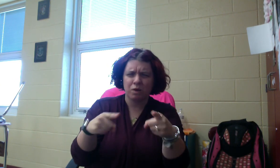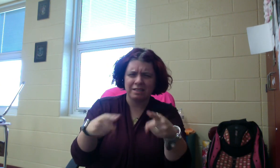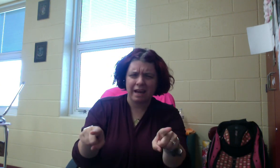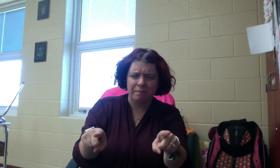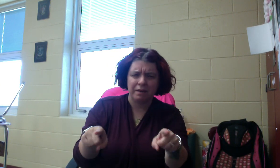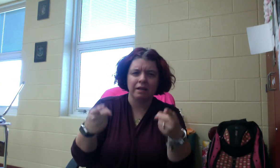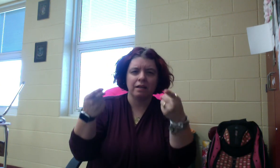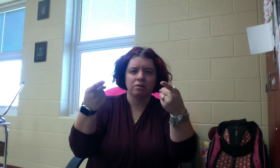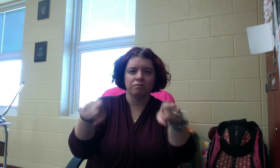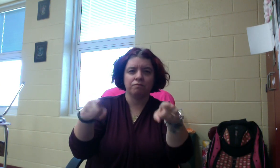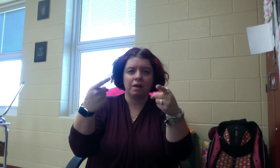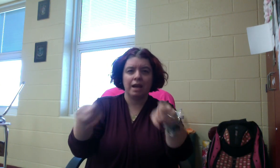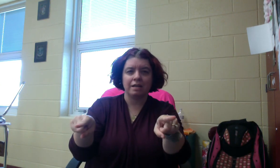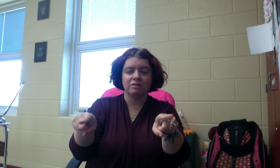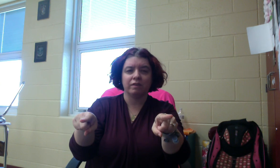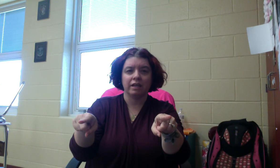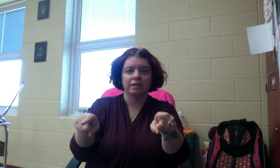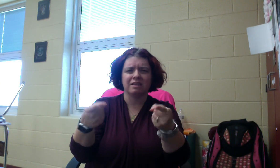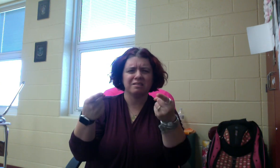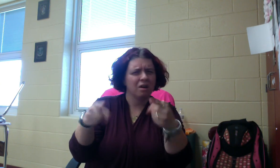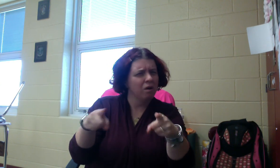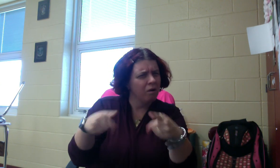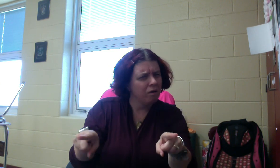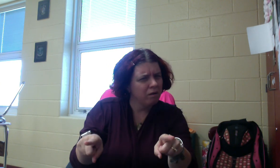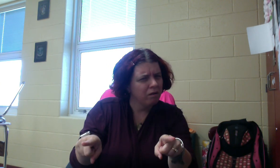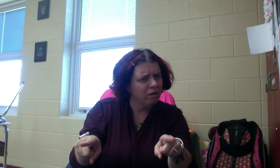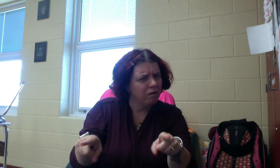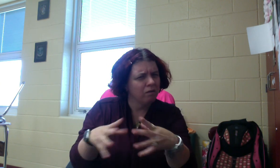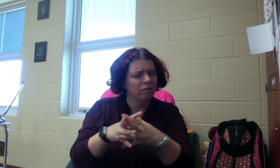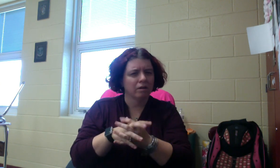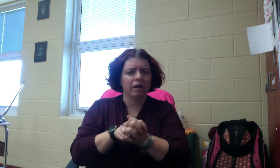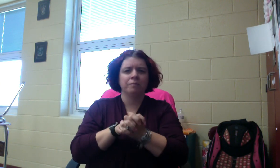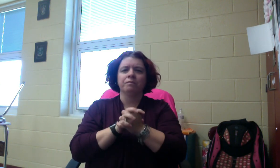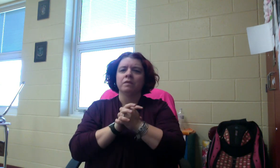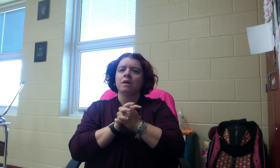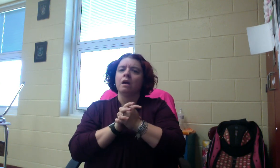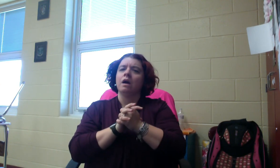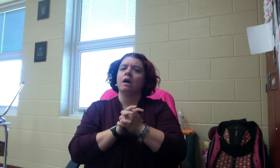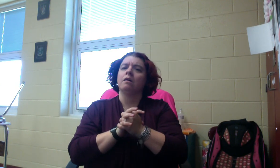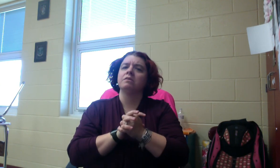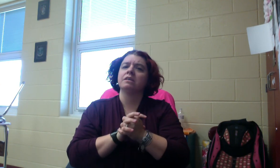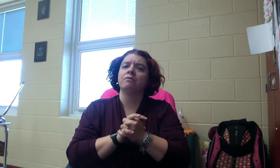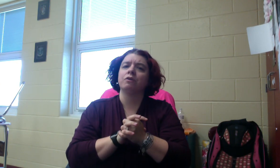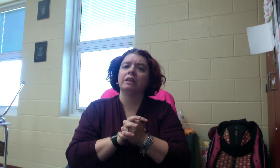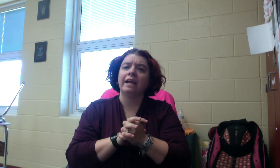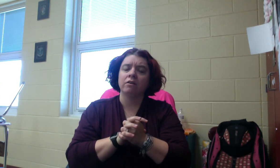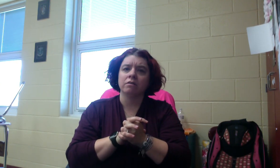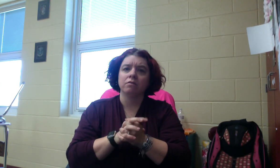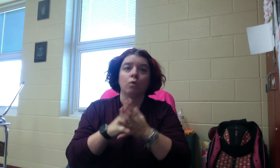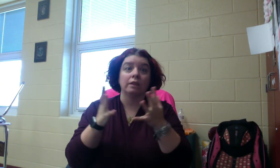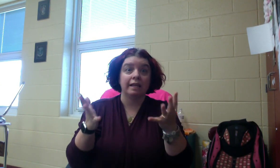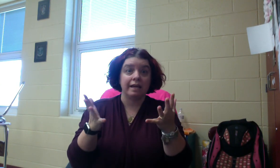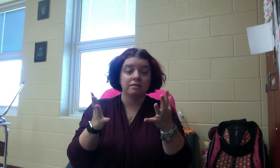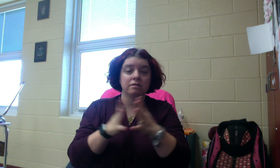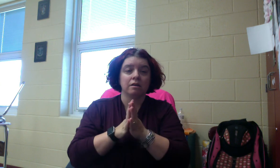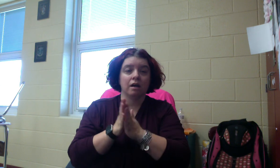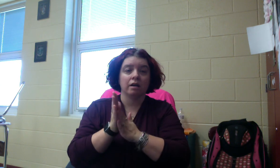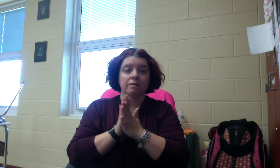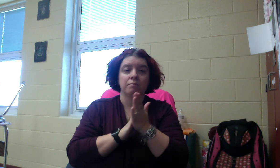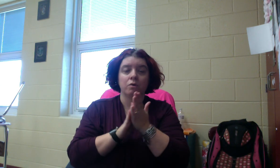what's happening, and your hands flick in like this. Okay? The sign for later or late can both,